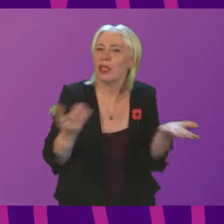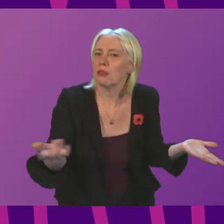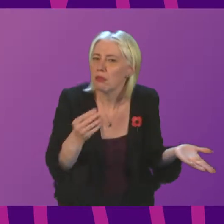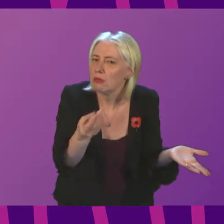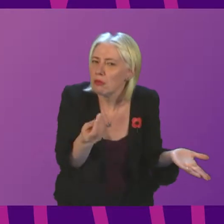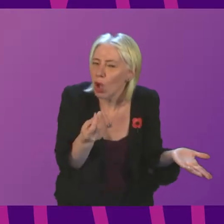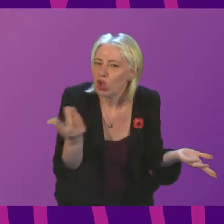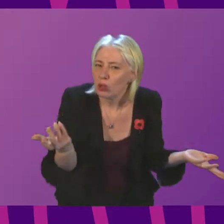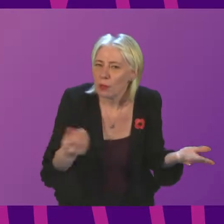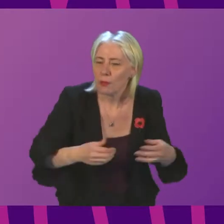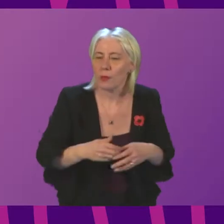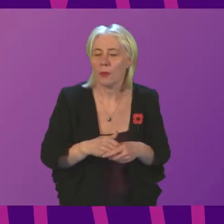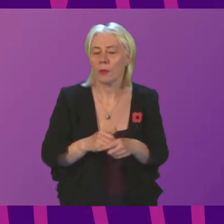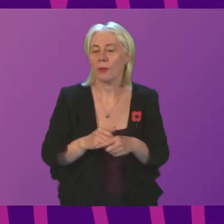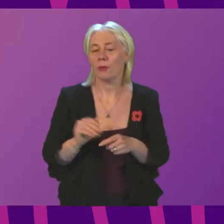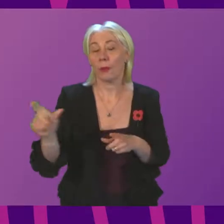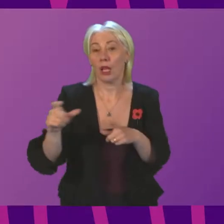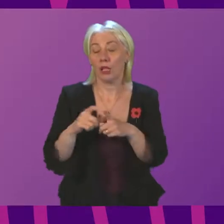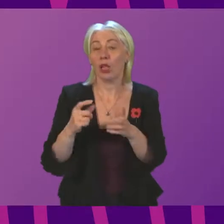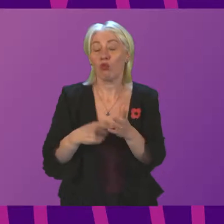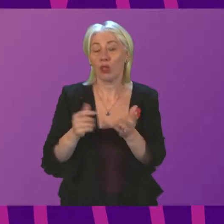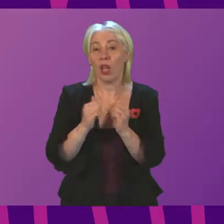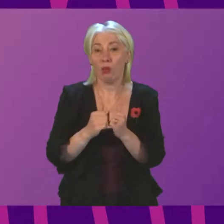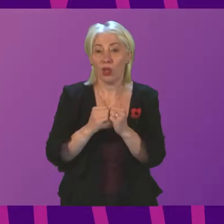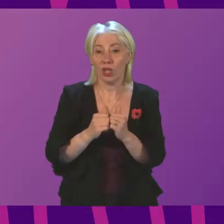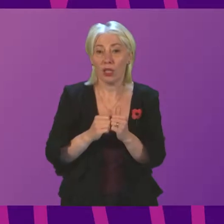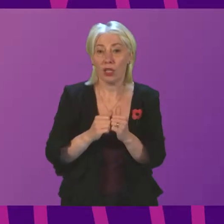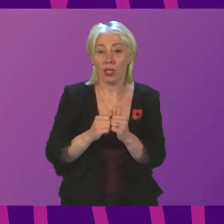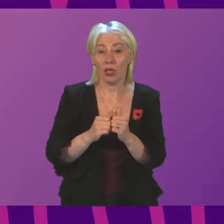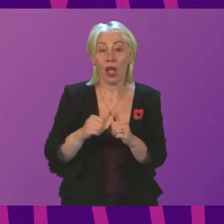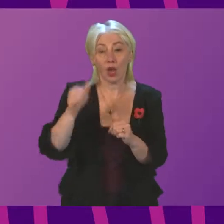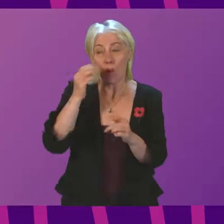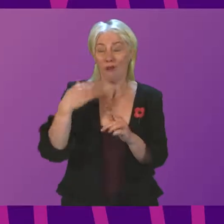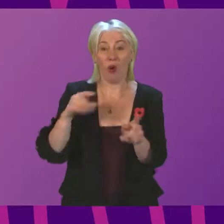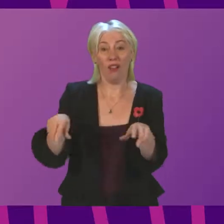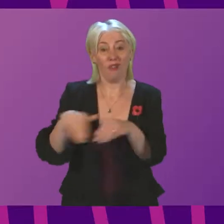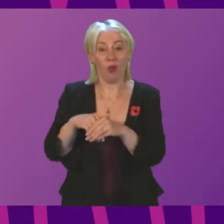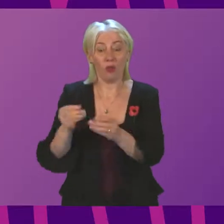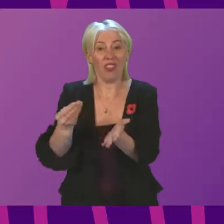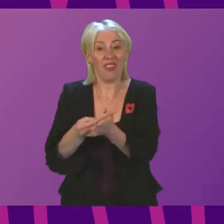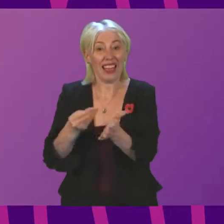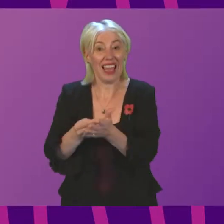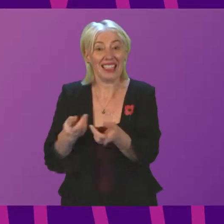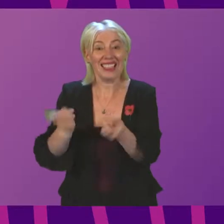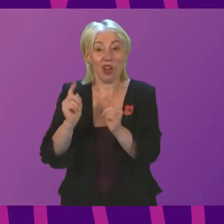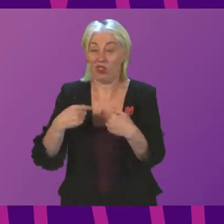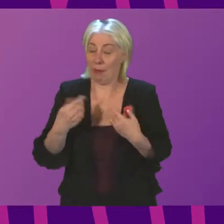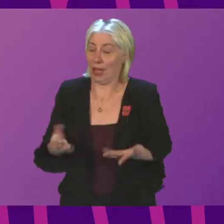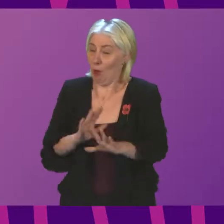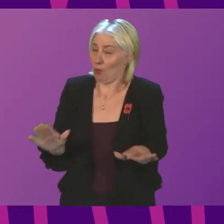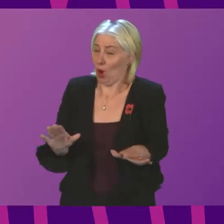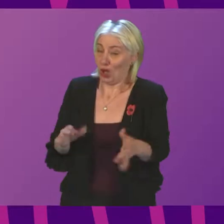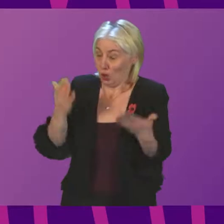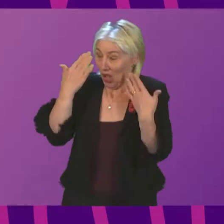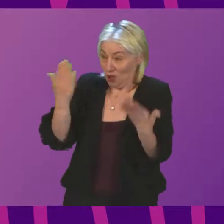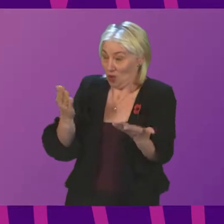Mr Ross will appreciate that, although I used to be close to decision-making on financial issues, I am no longer the Finance Secretary, so I will leave